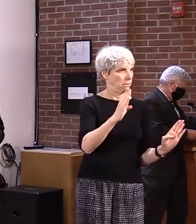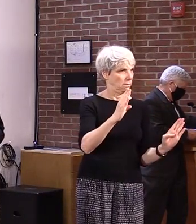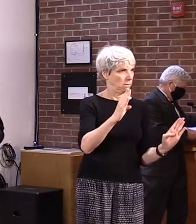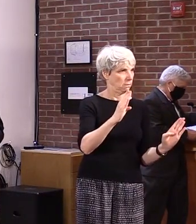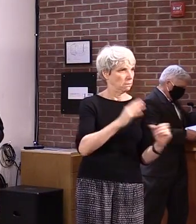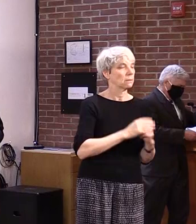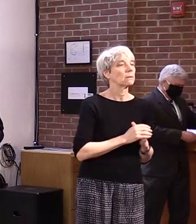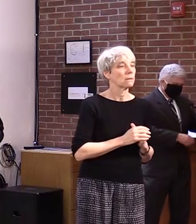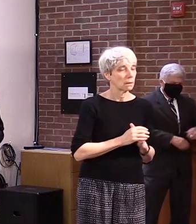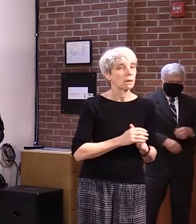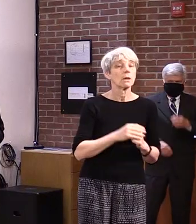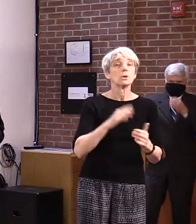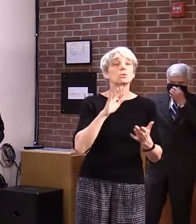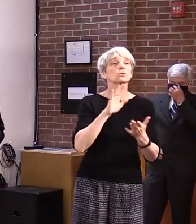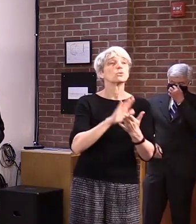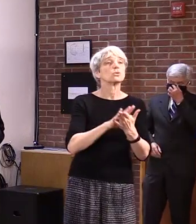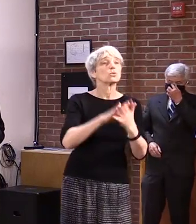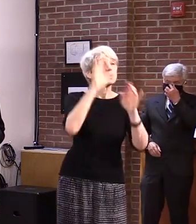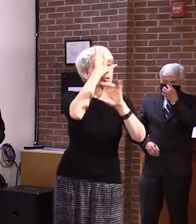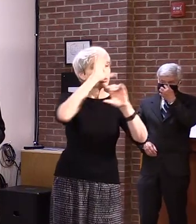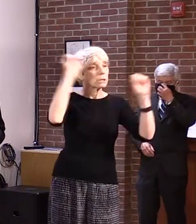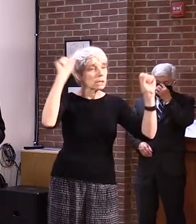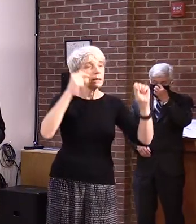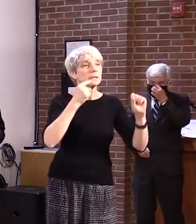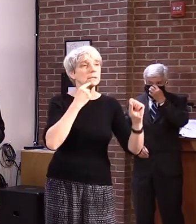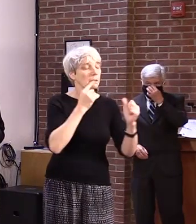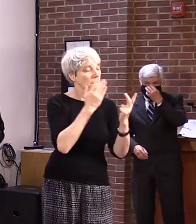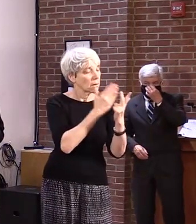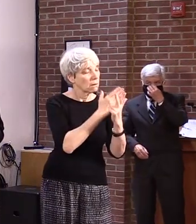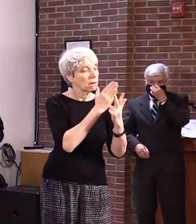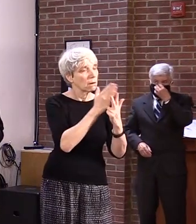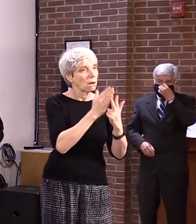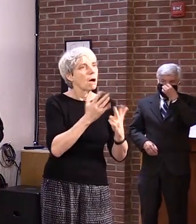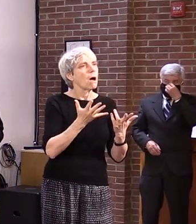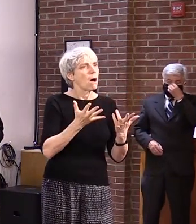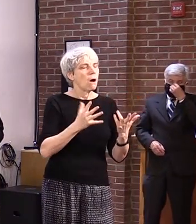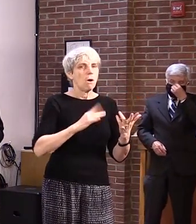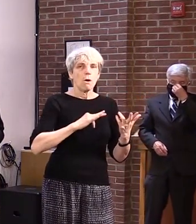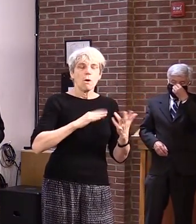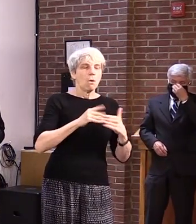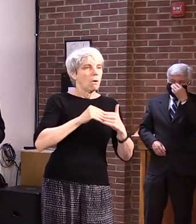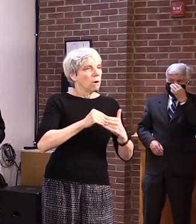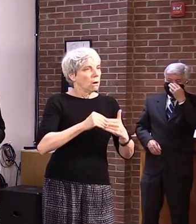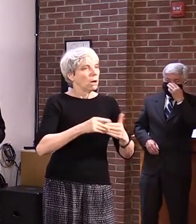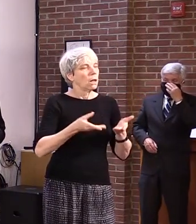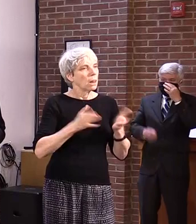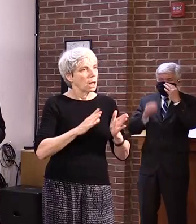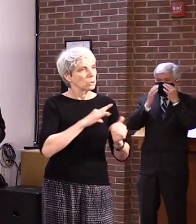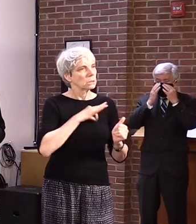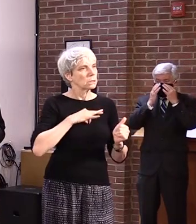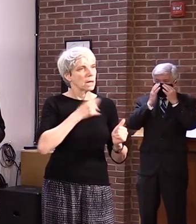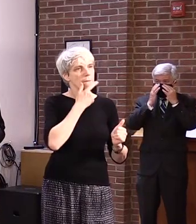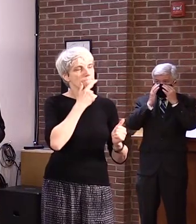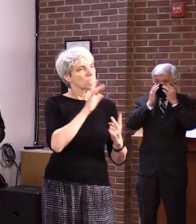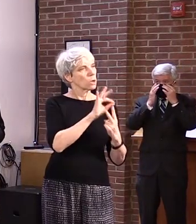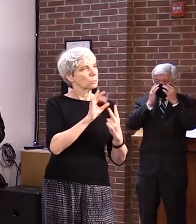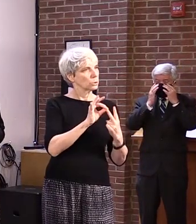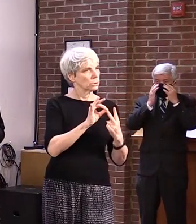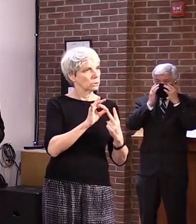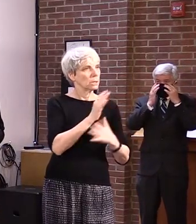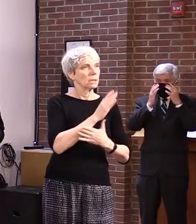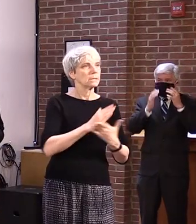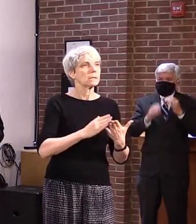According to the superintendent, these learning model options have provided important flexibility for staff as well. Teachers who are not necessarily